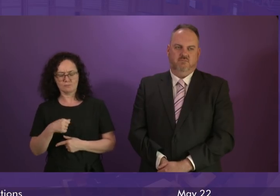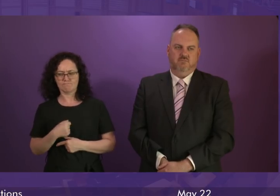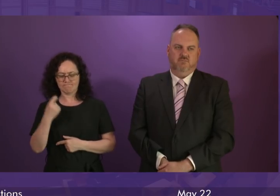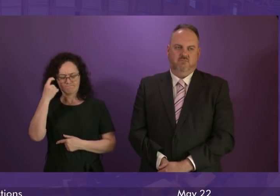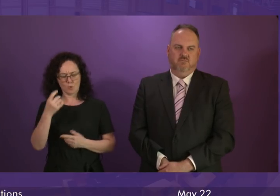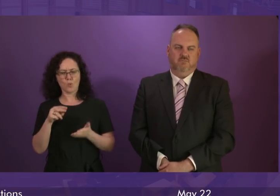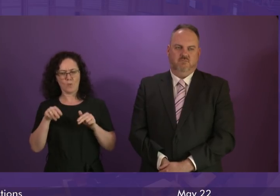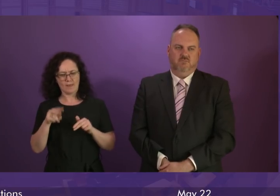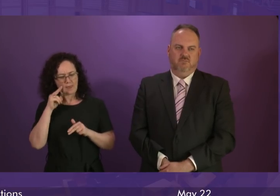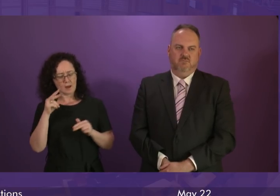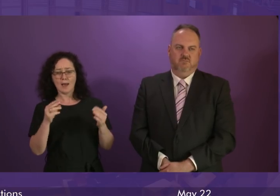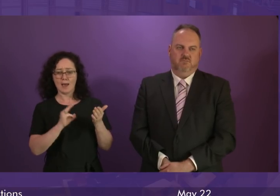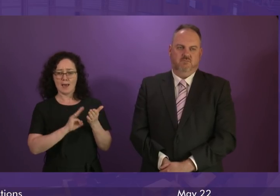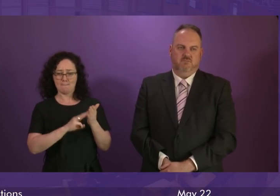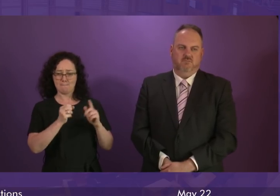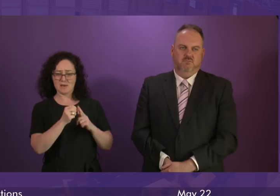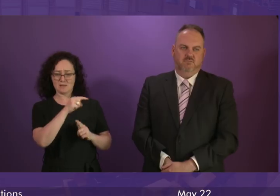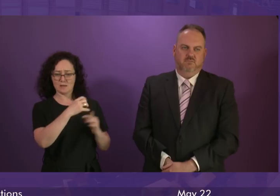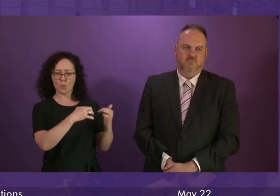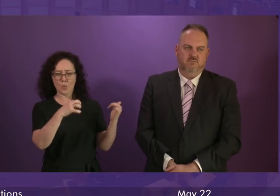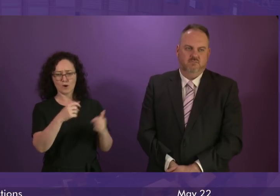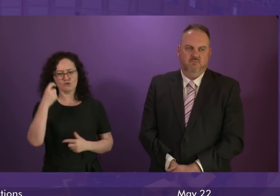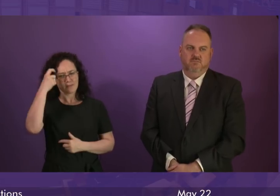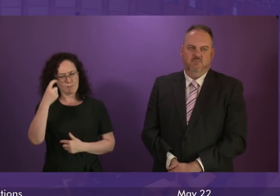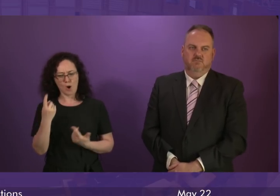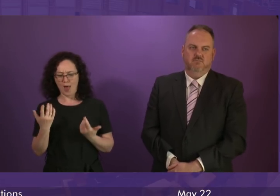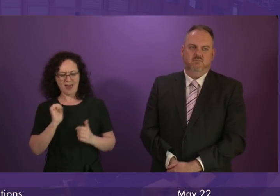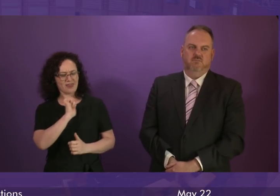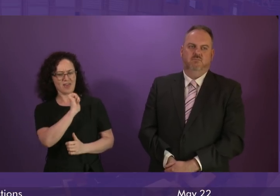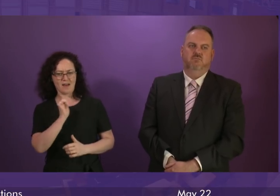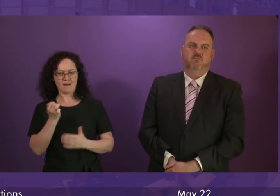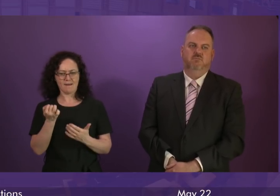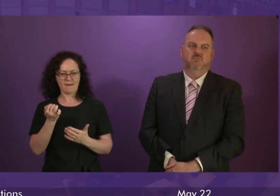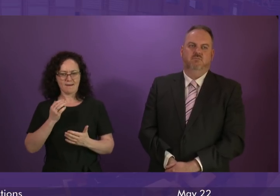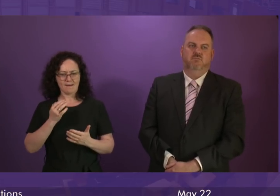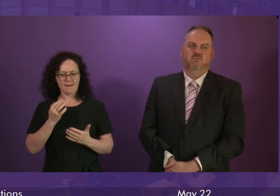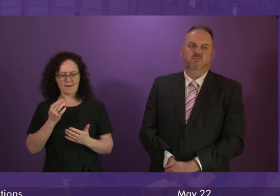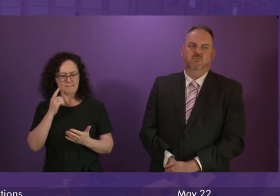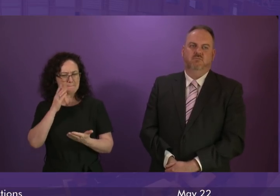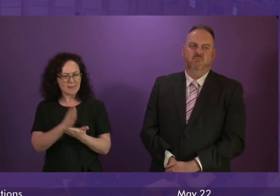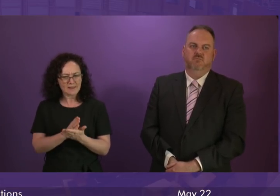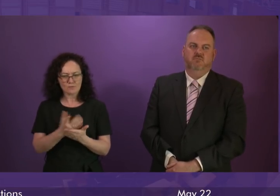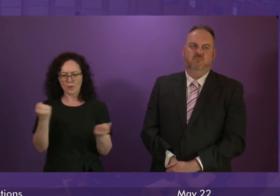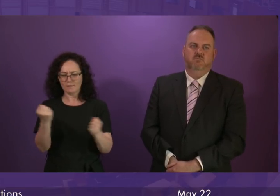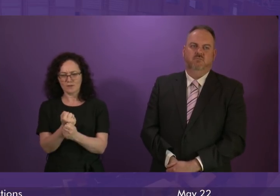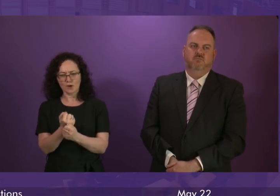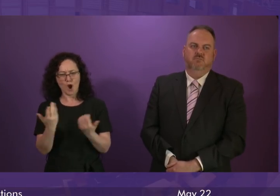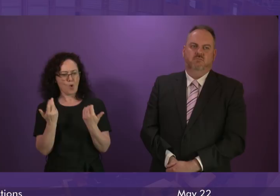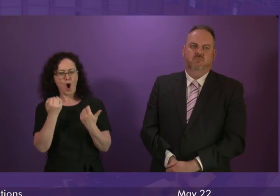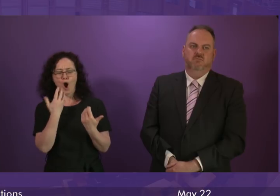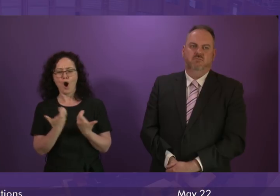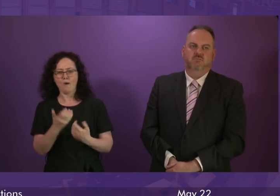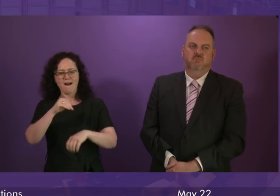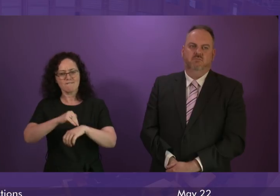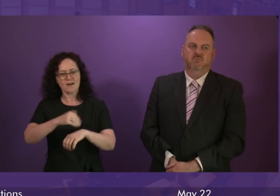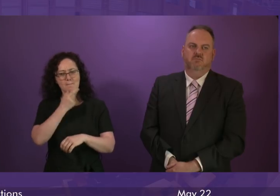their austerity approach and decide to change course immediately. By contrast the report talks about the work being done by devolved